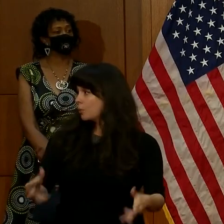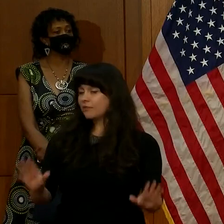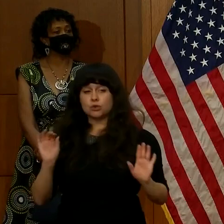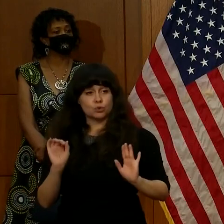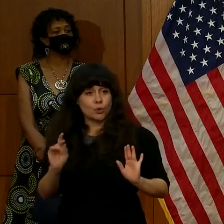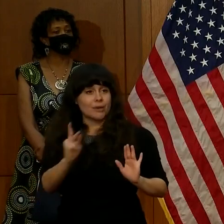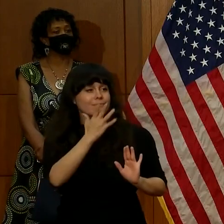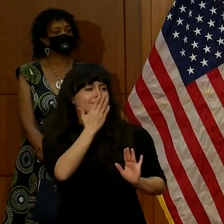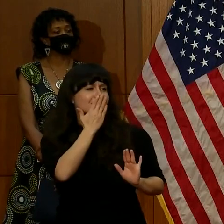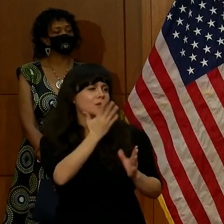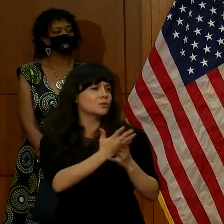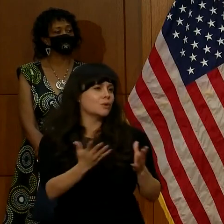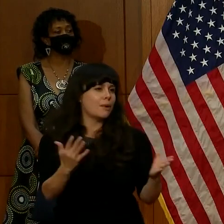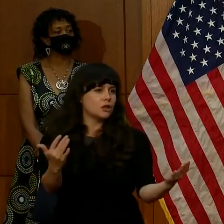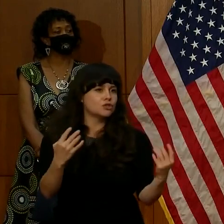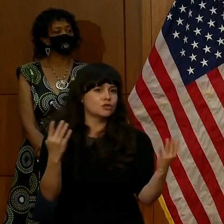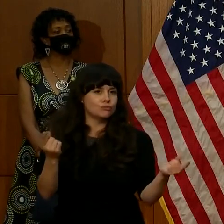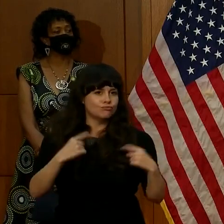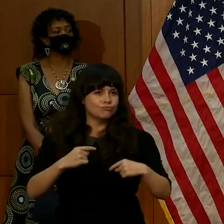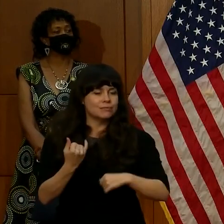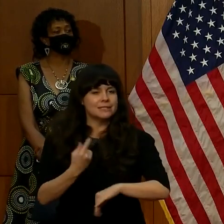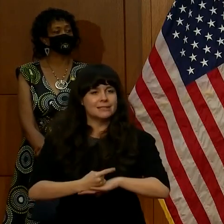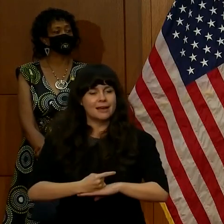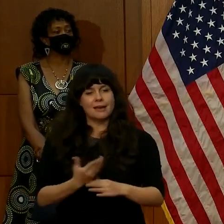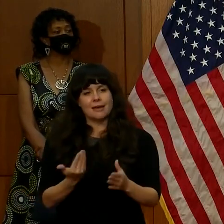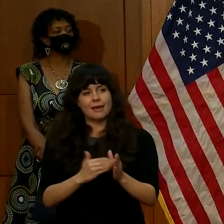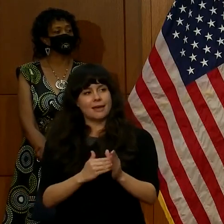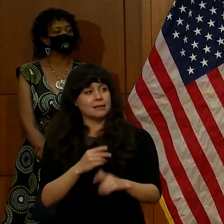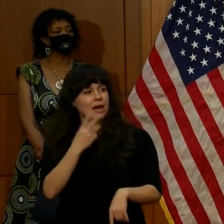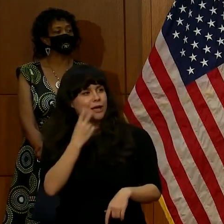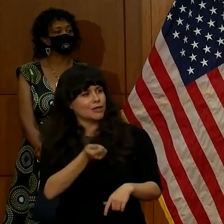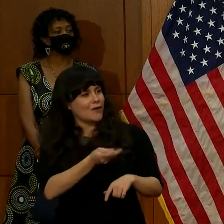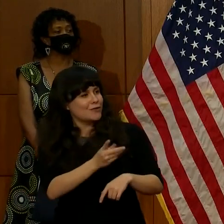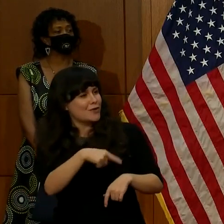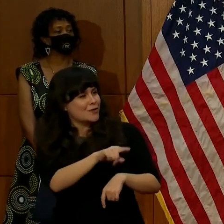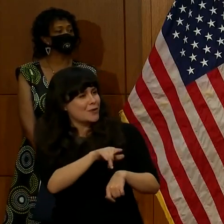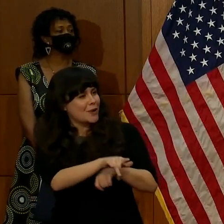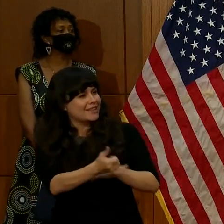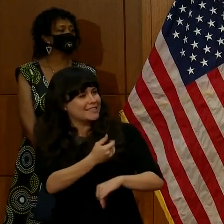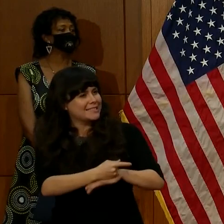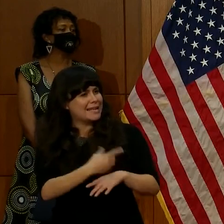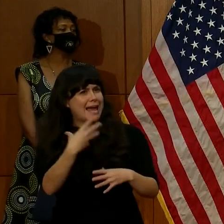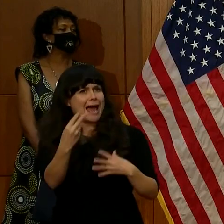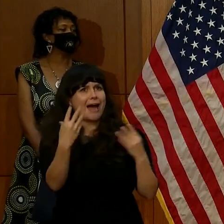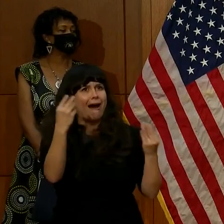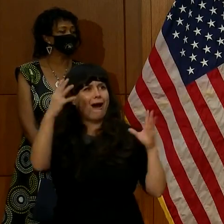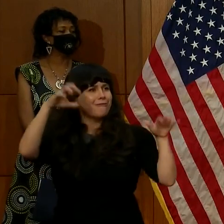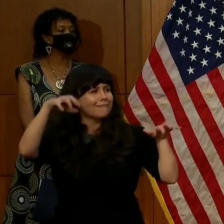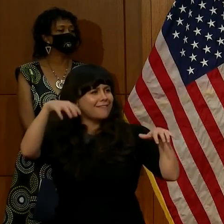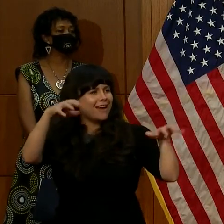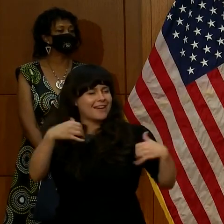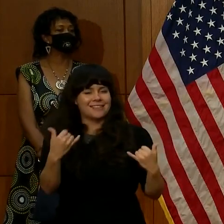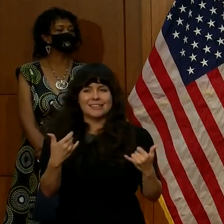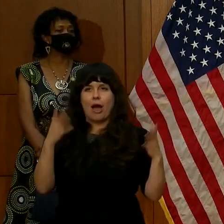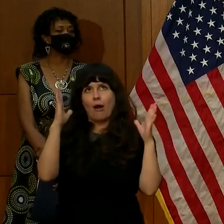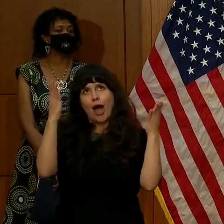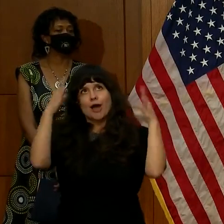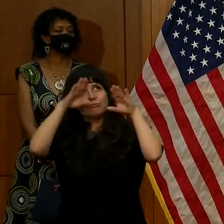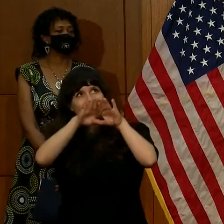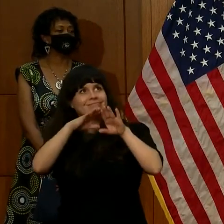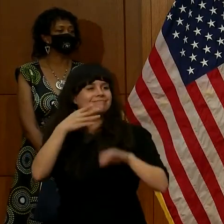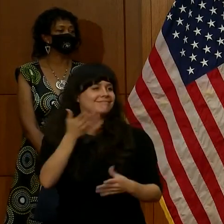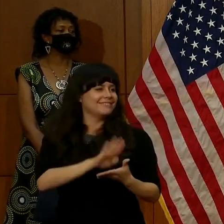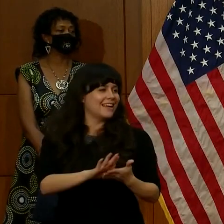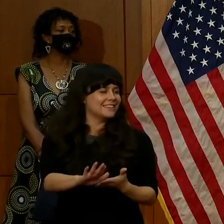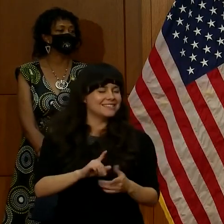for being with us again. I saw some of you a little earlier today out in the rain. At least we're indoors now. So that's a good